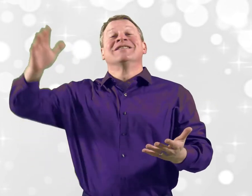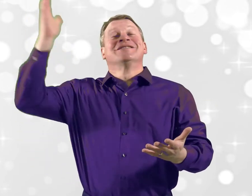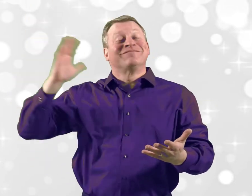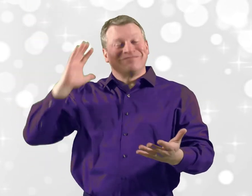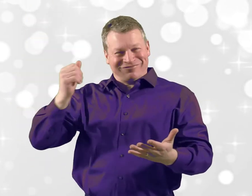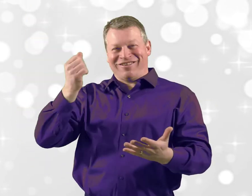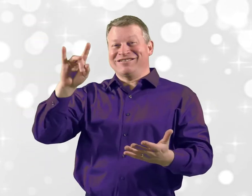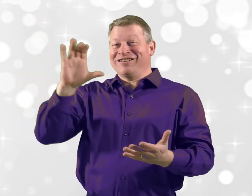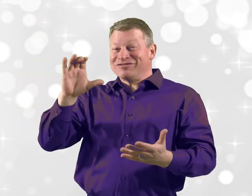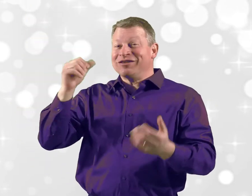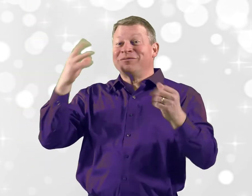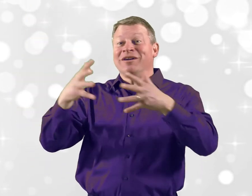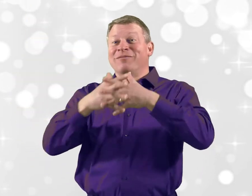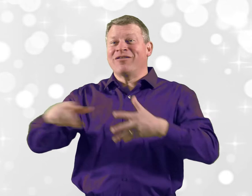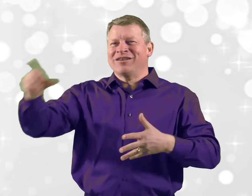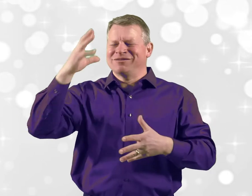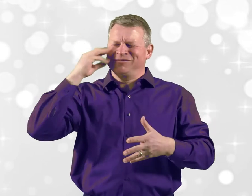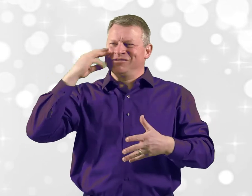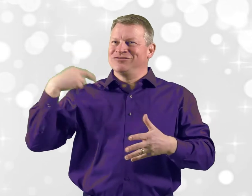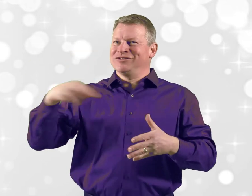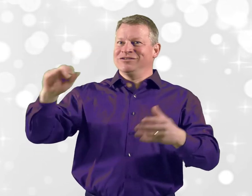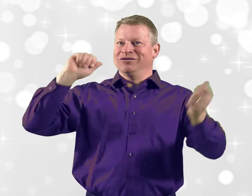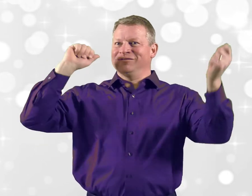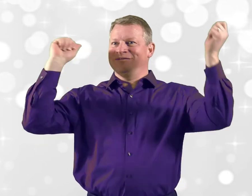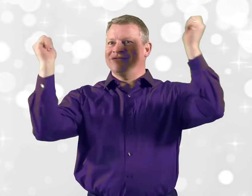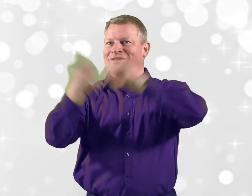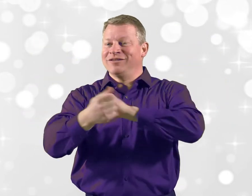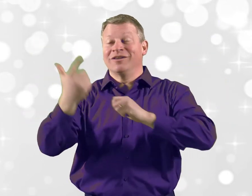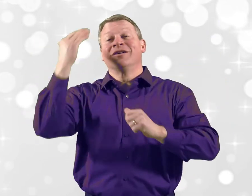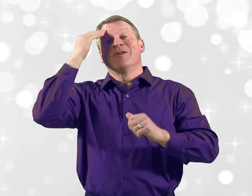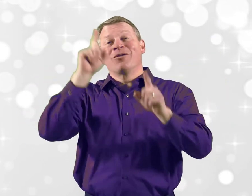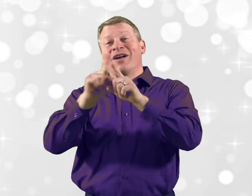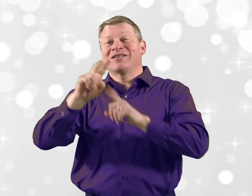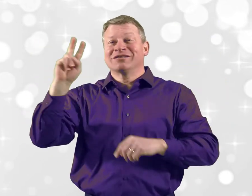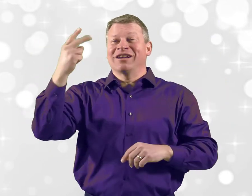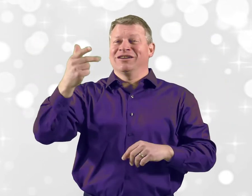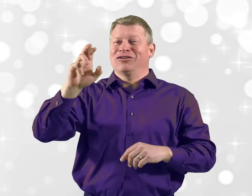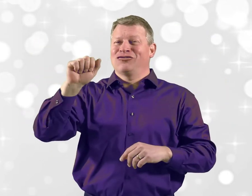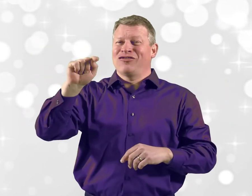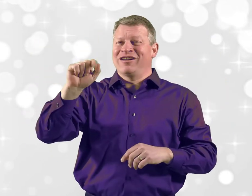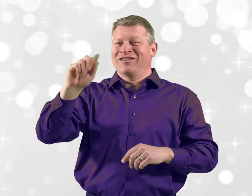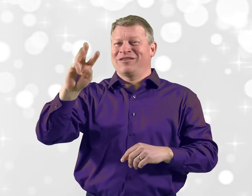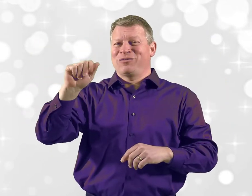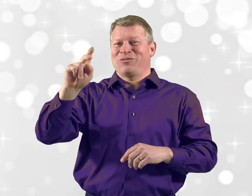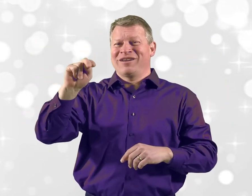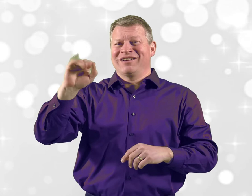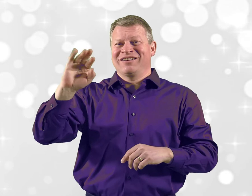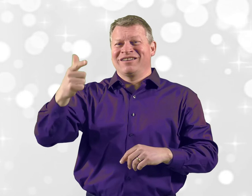In the early 1800s, many Americans were experiencing a religious revival known as